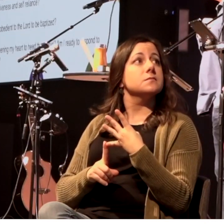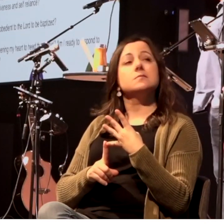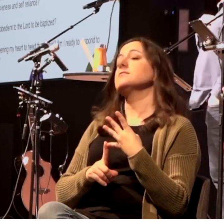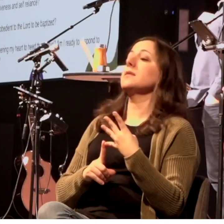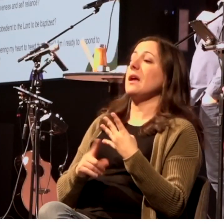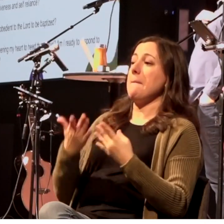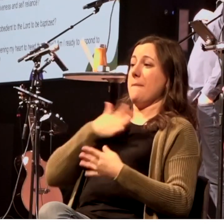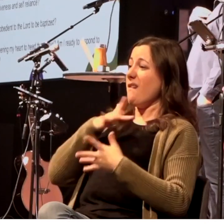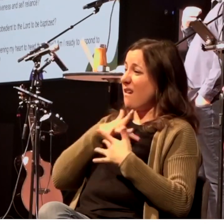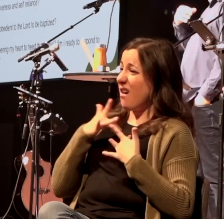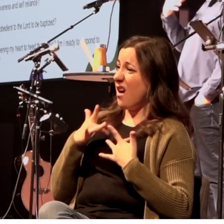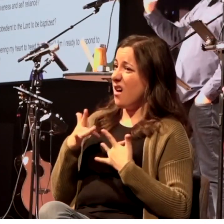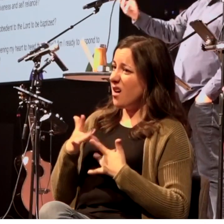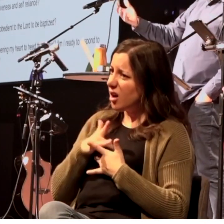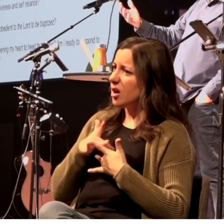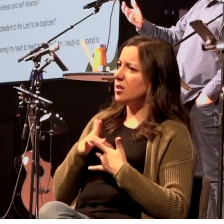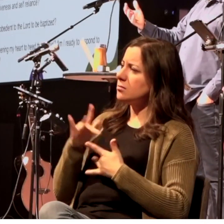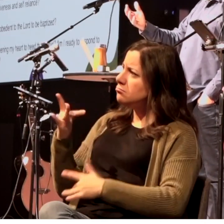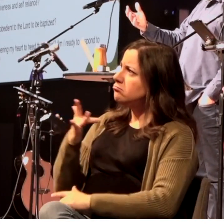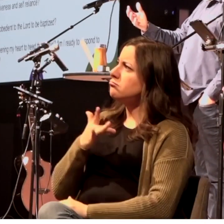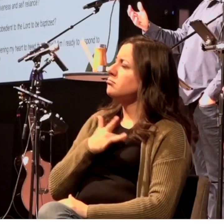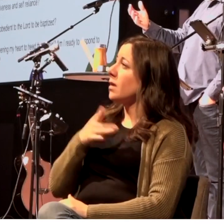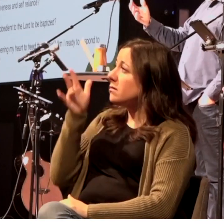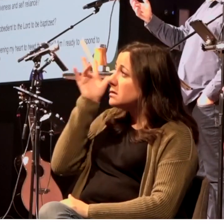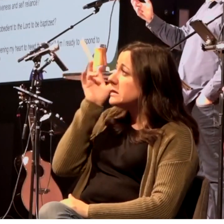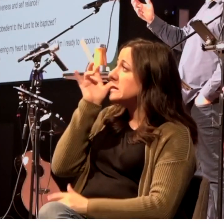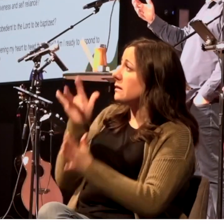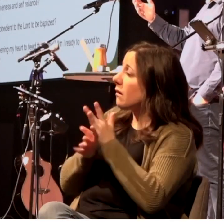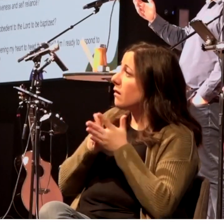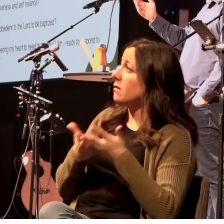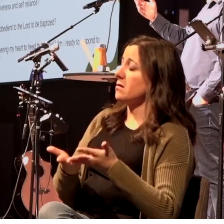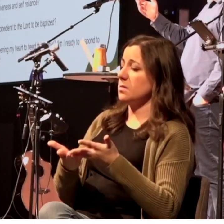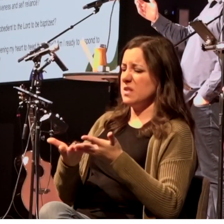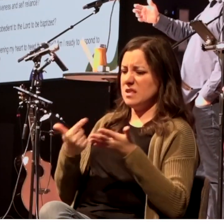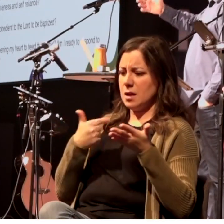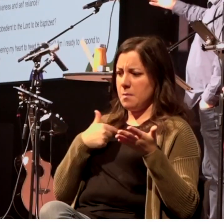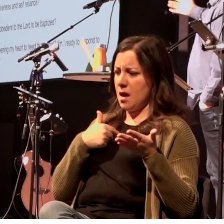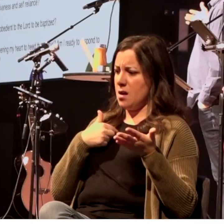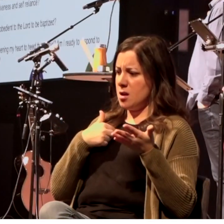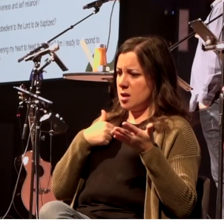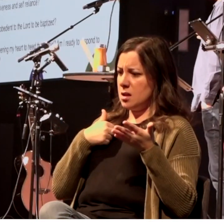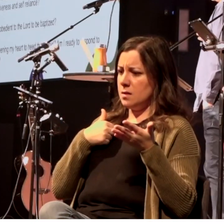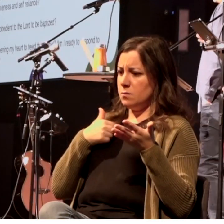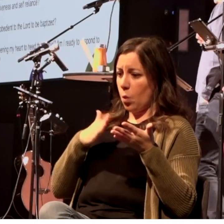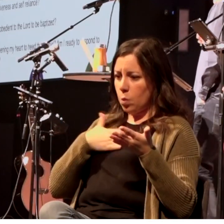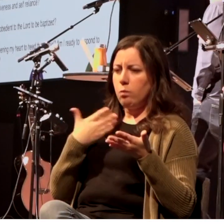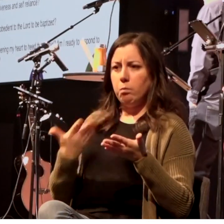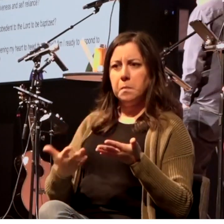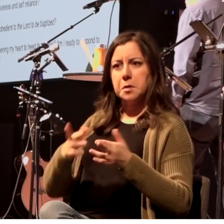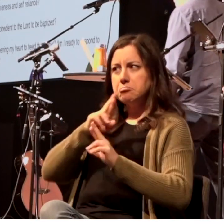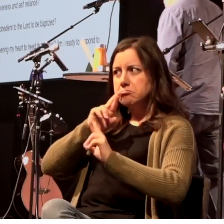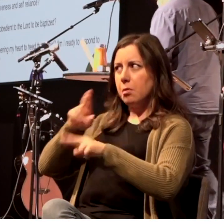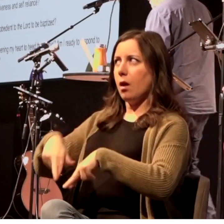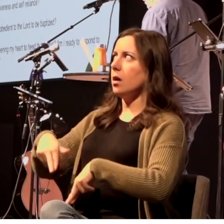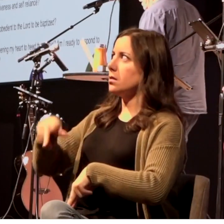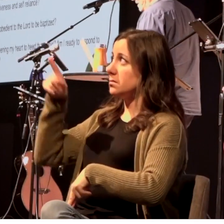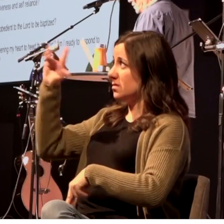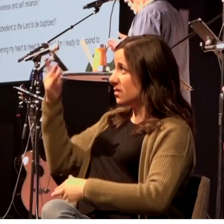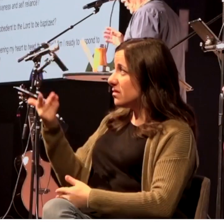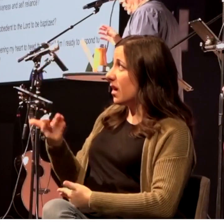heart to heed the gospel and am I ready to respond to his invitation and this is where